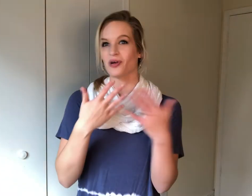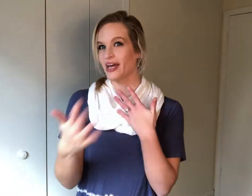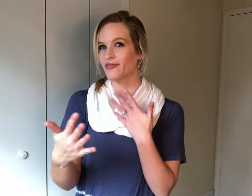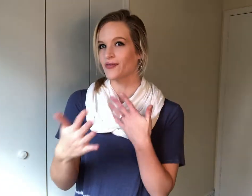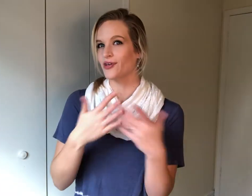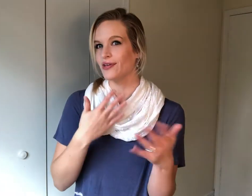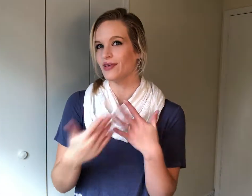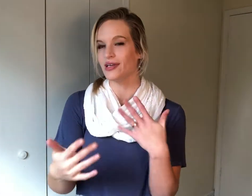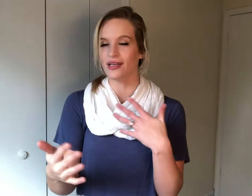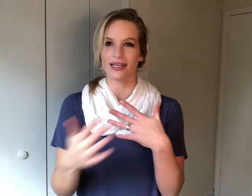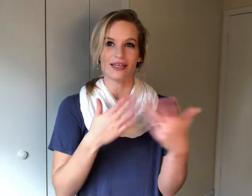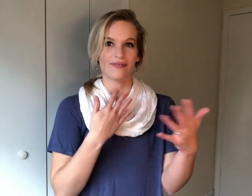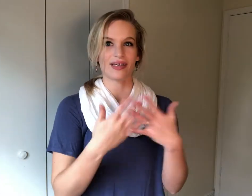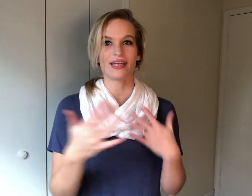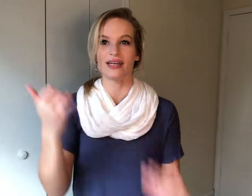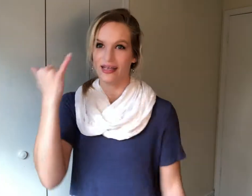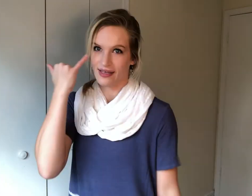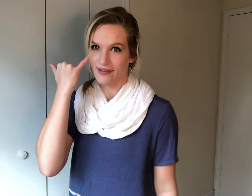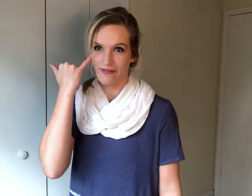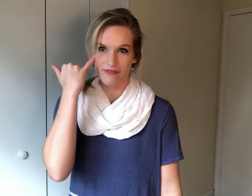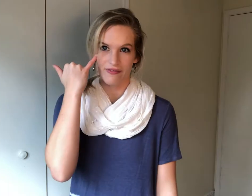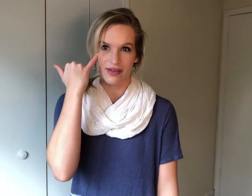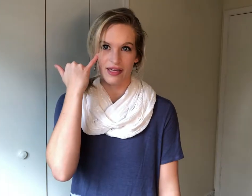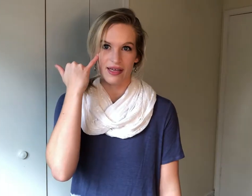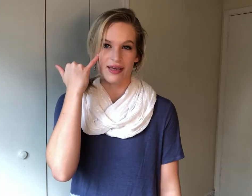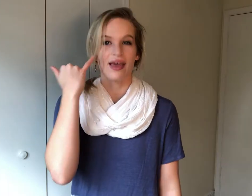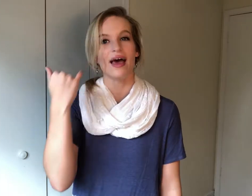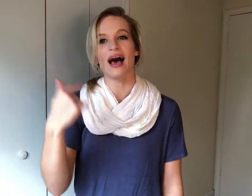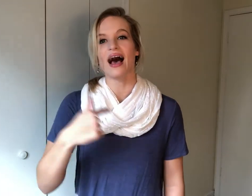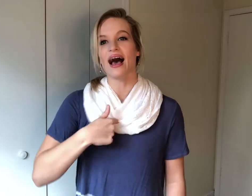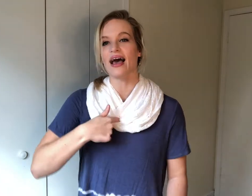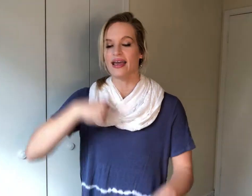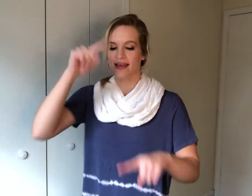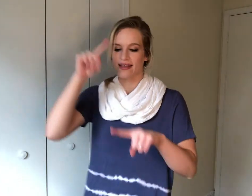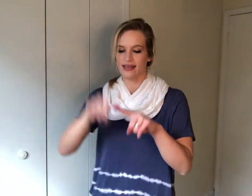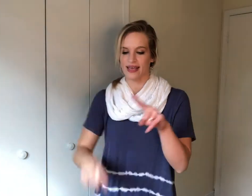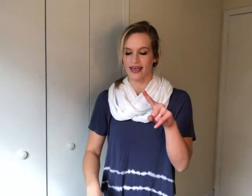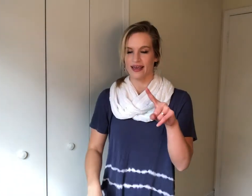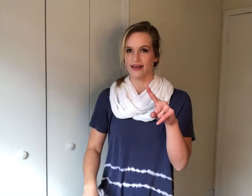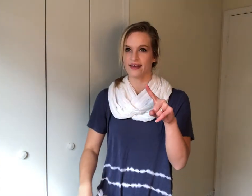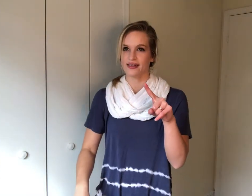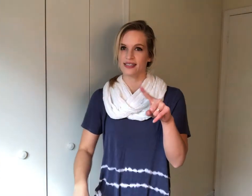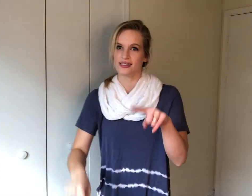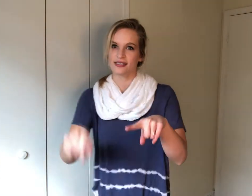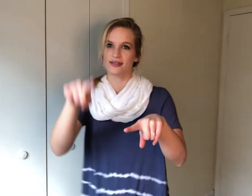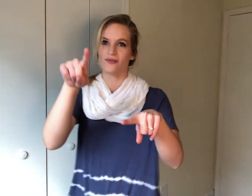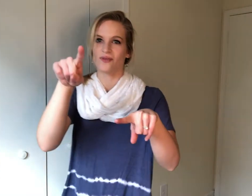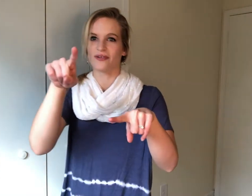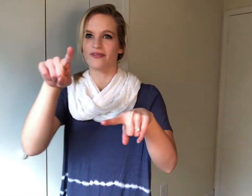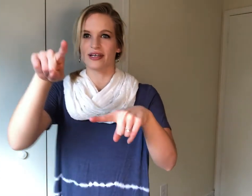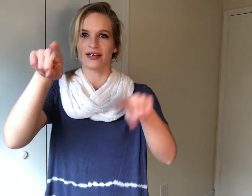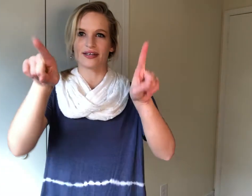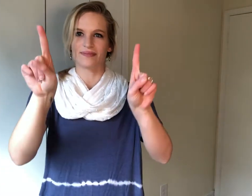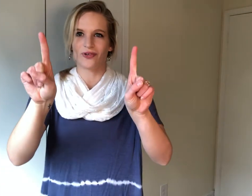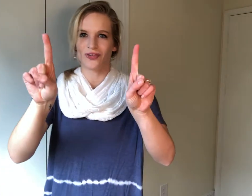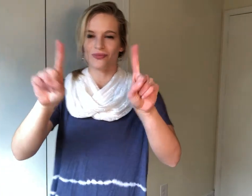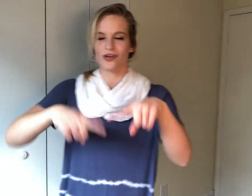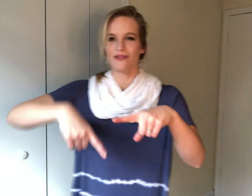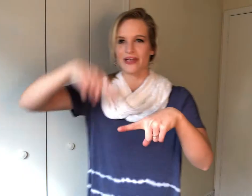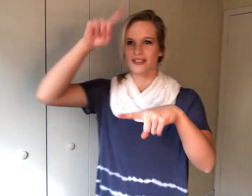whatever for even even if I can't one finger both your pointer fingers